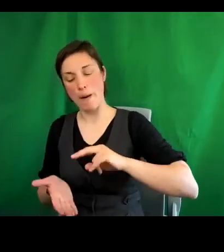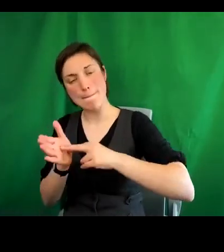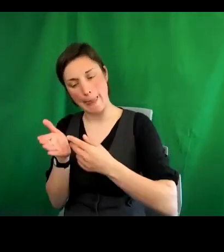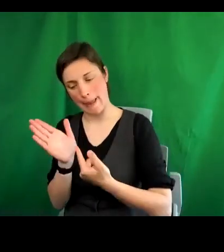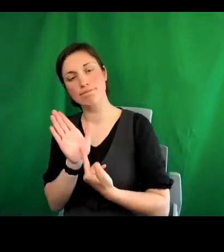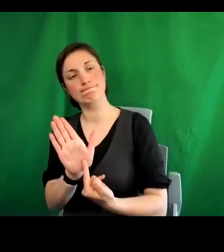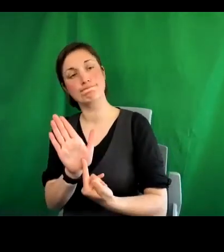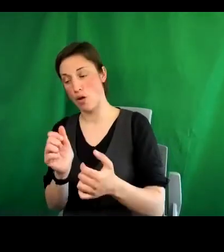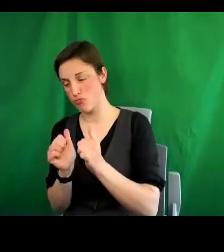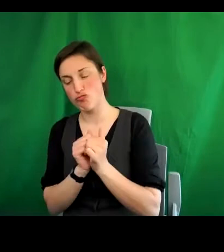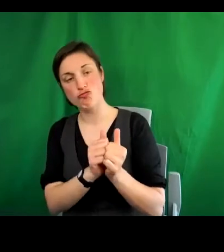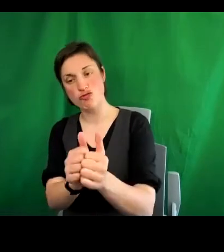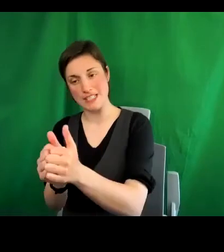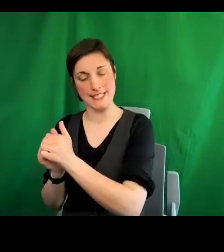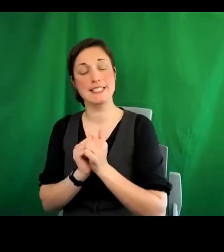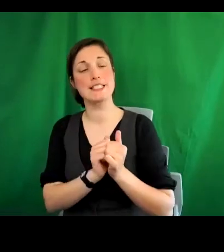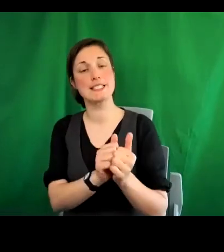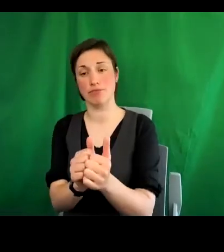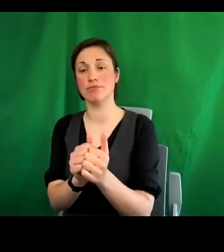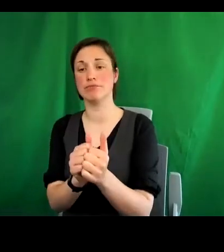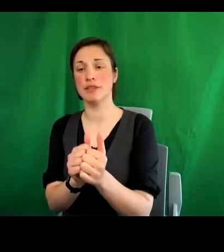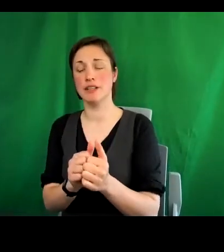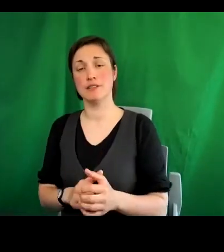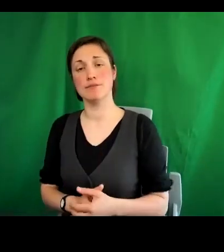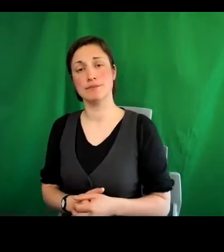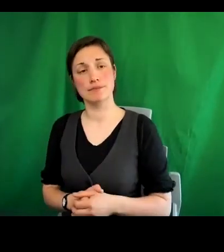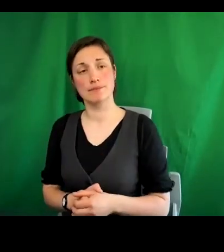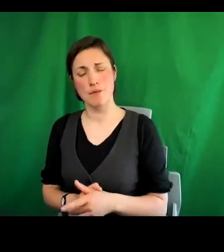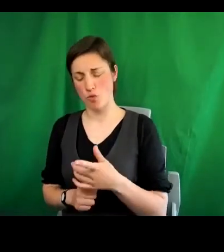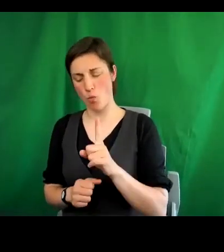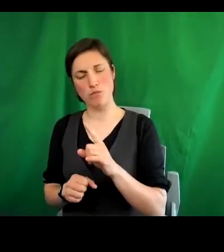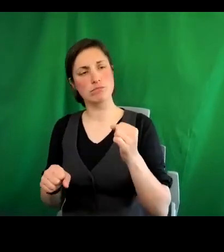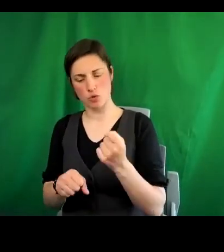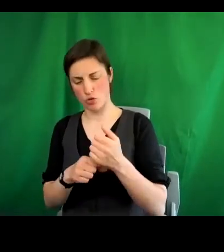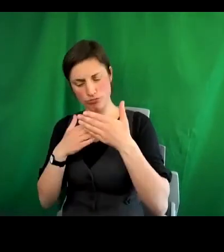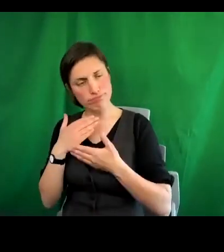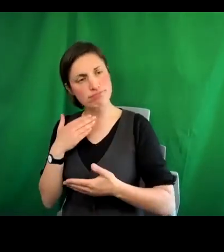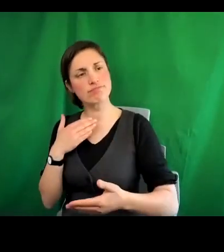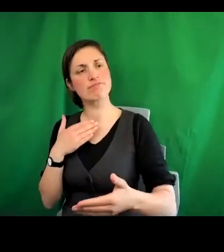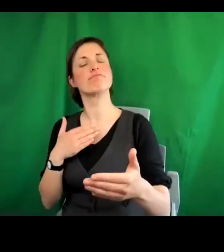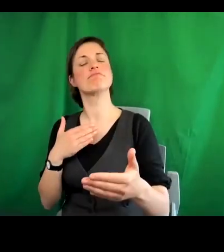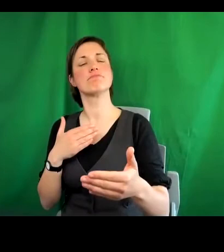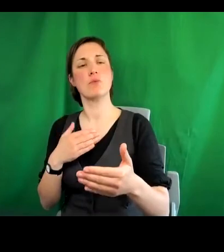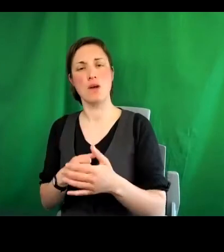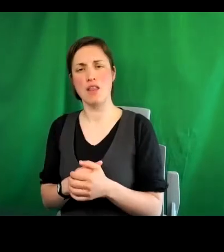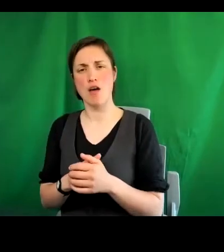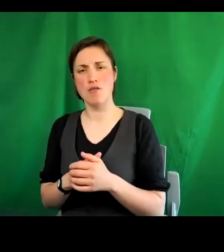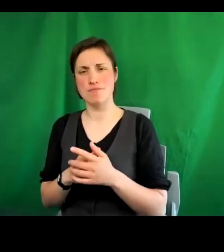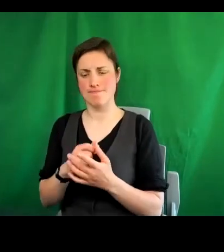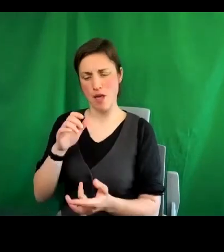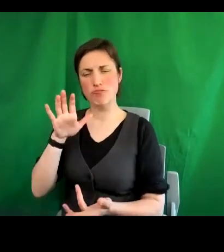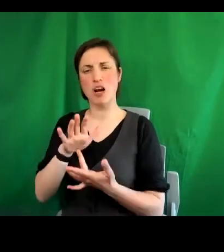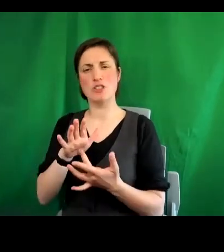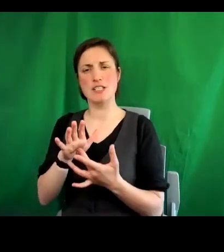we can agree with you as to what is going to be done with what priorities and resources